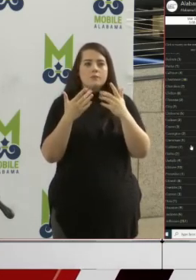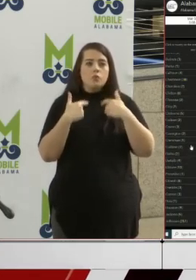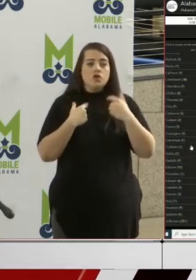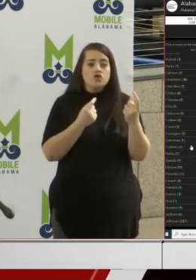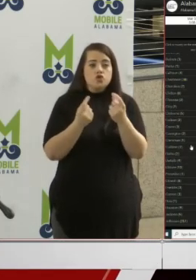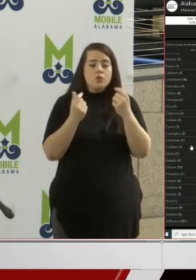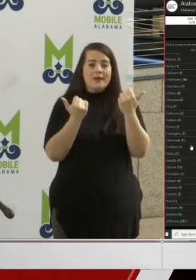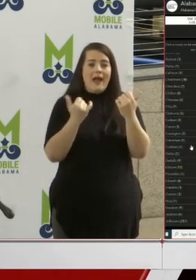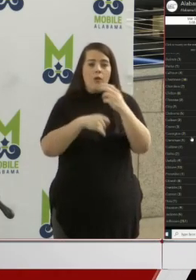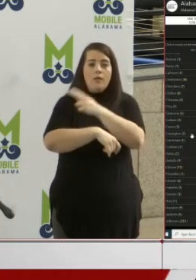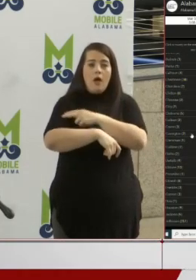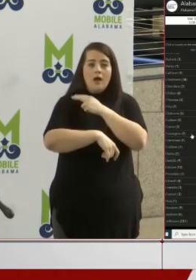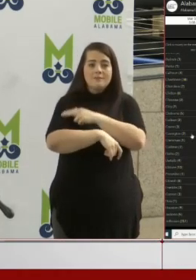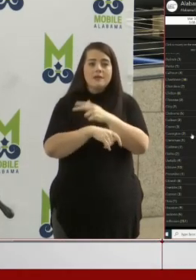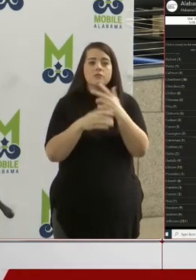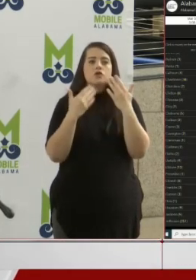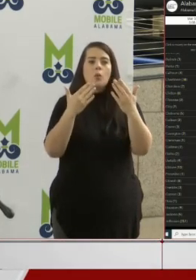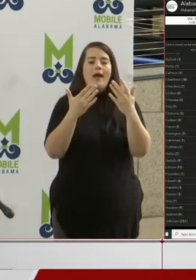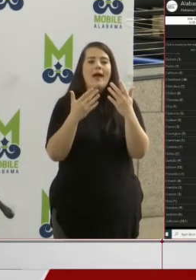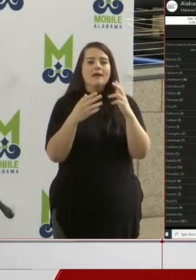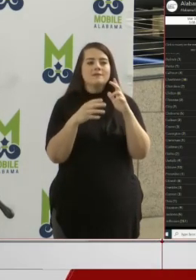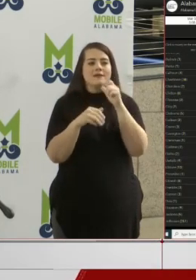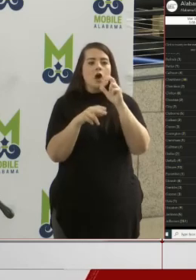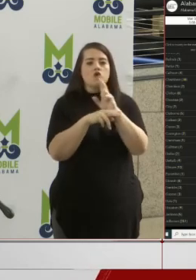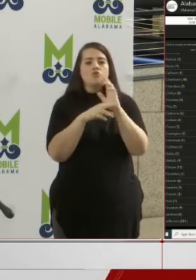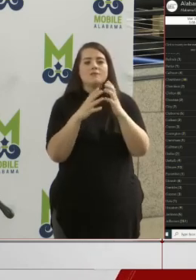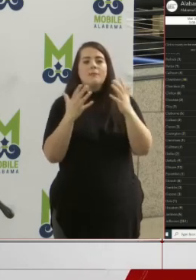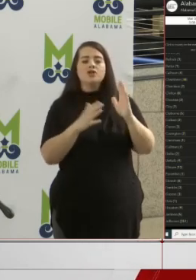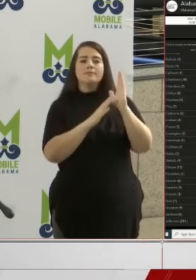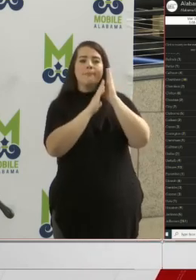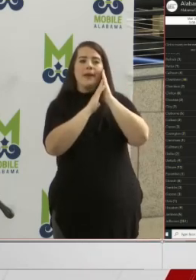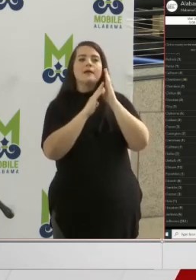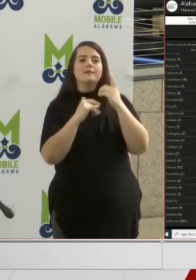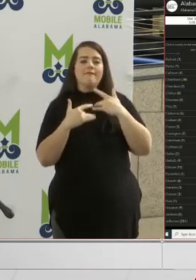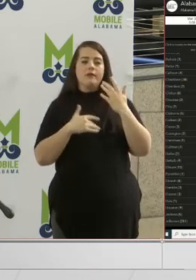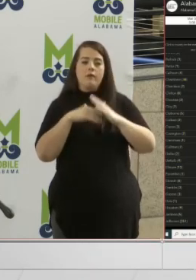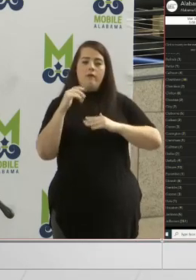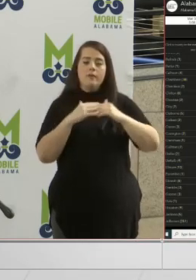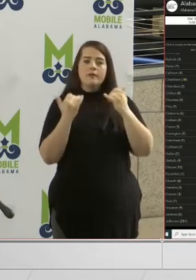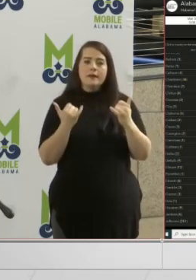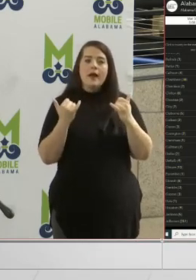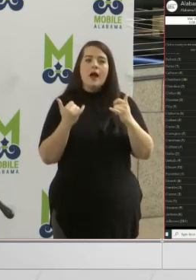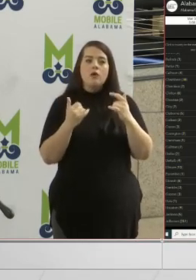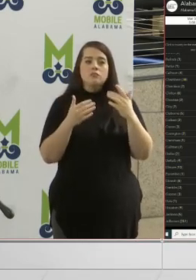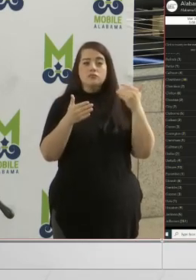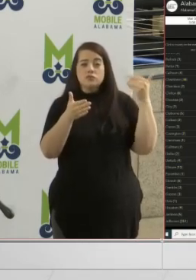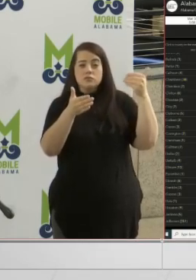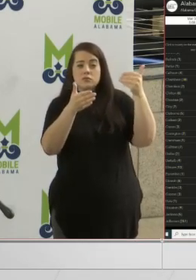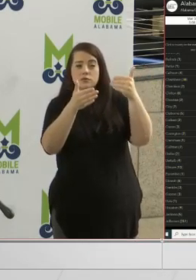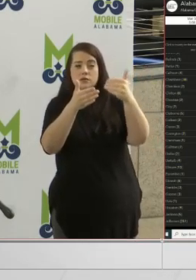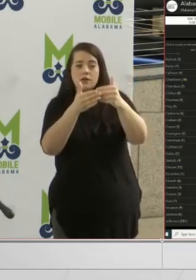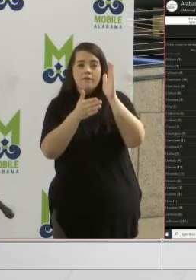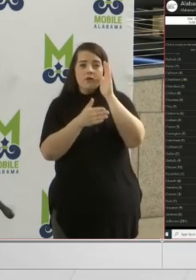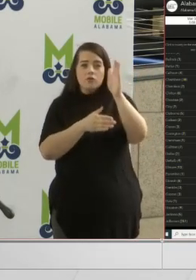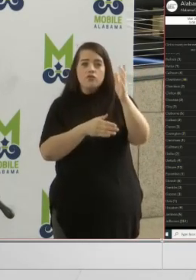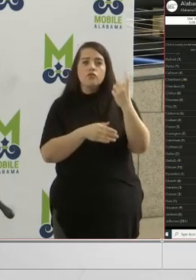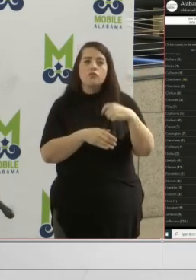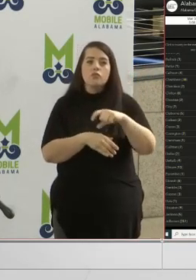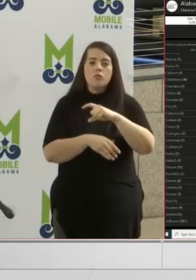to free up beds, I feel comfortable at this time saying that in the near-term future that we